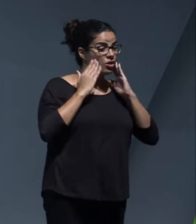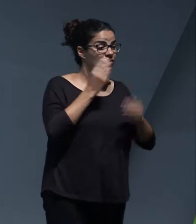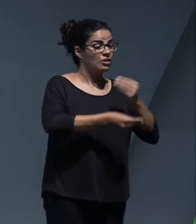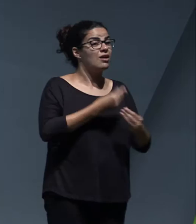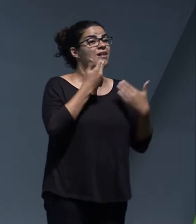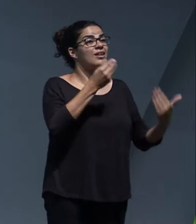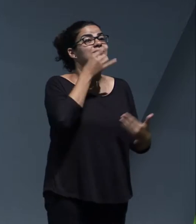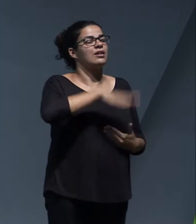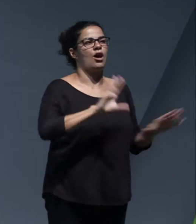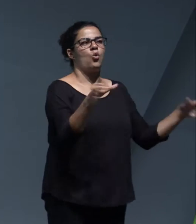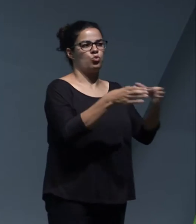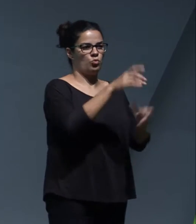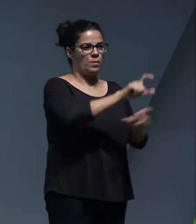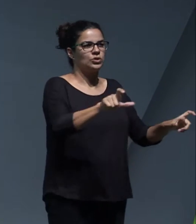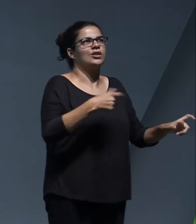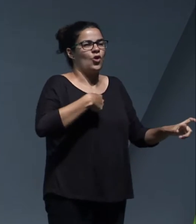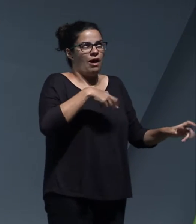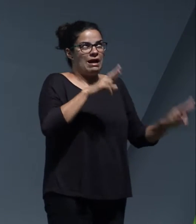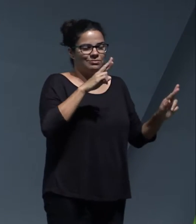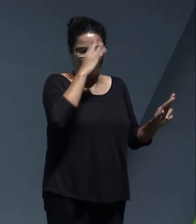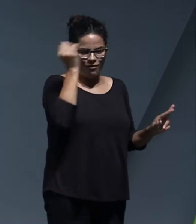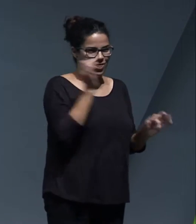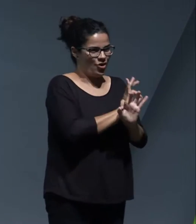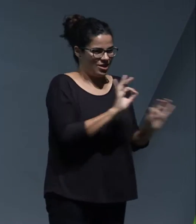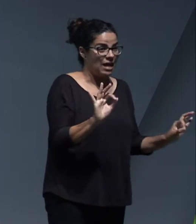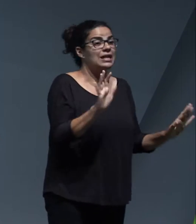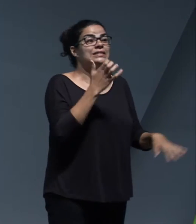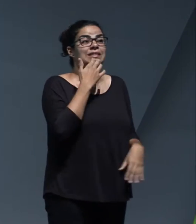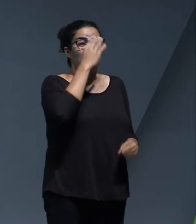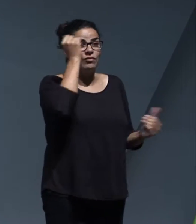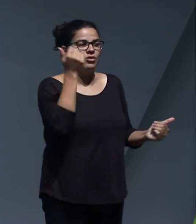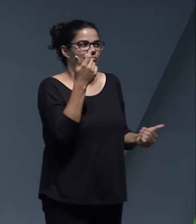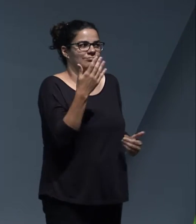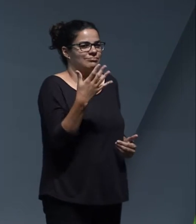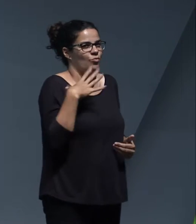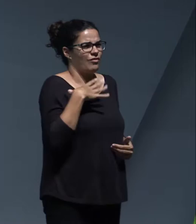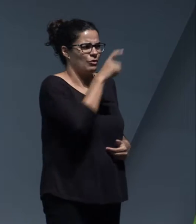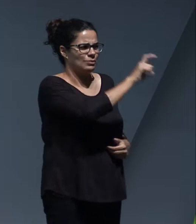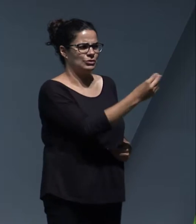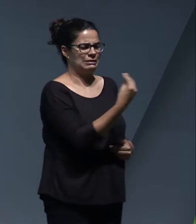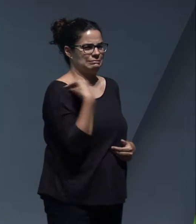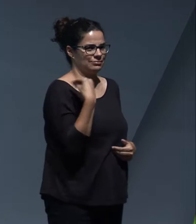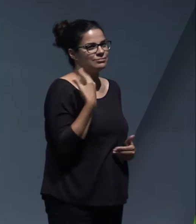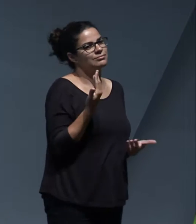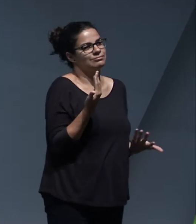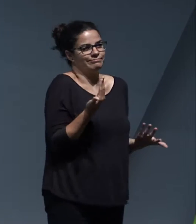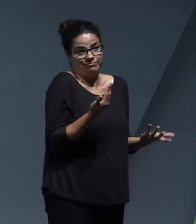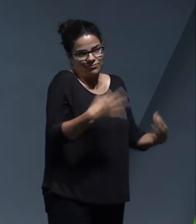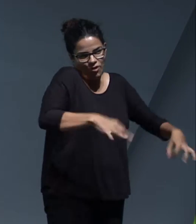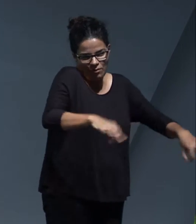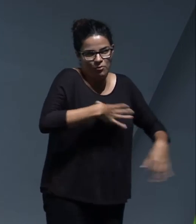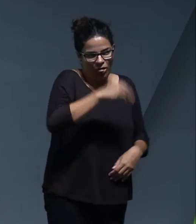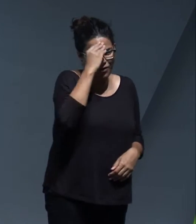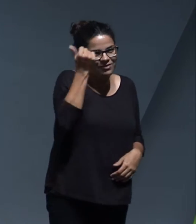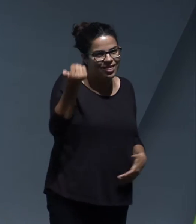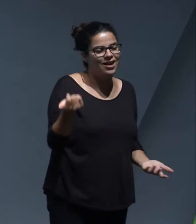This conference has been possible due to a group of people. I hope I don't forget anybody, and if I do, I hope maybe somebody can remind